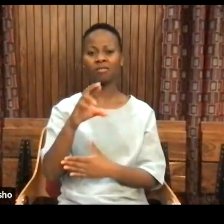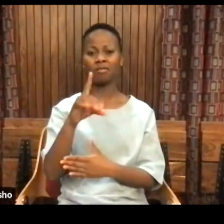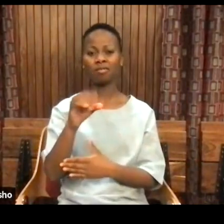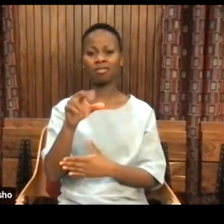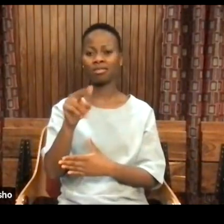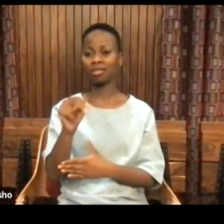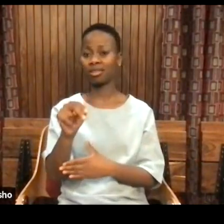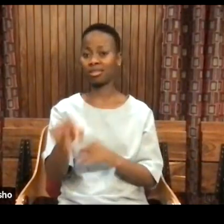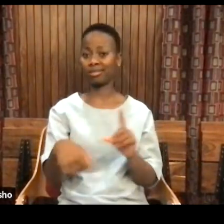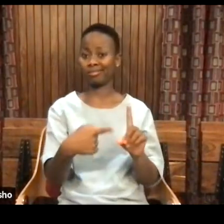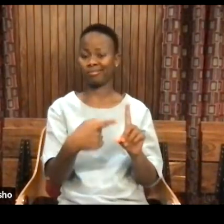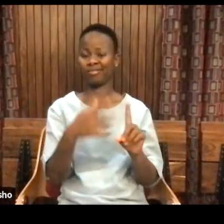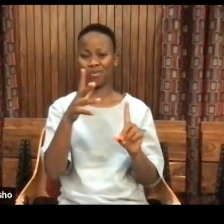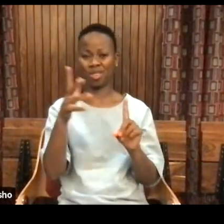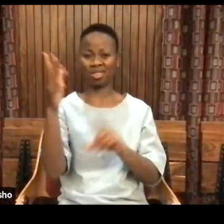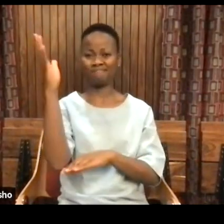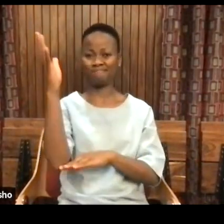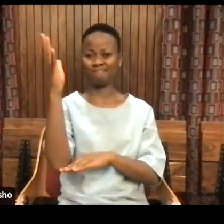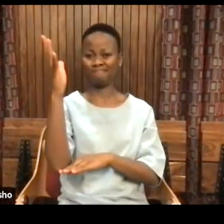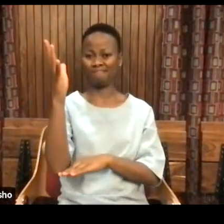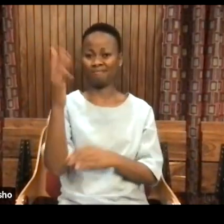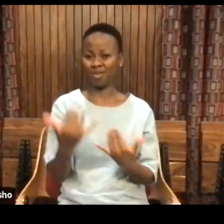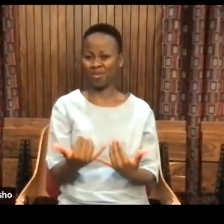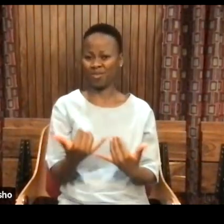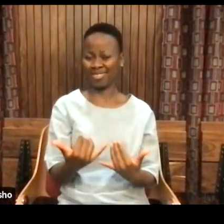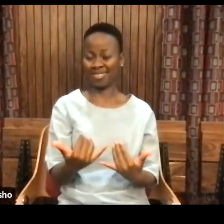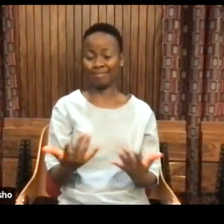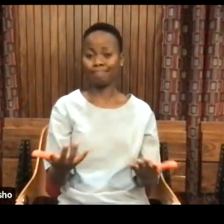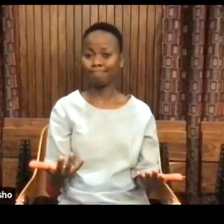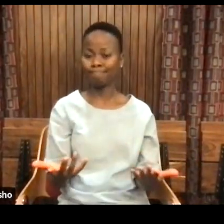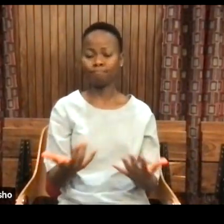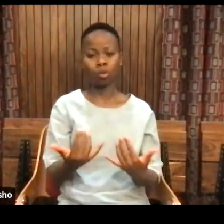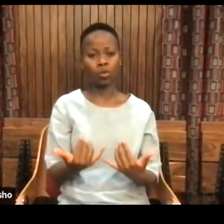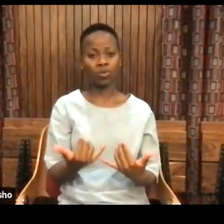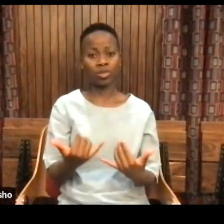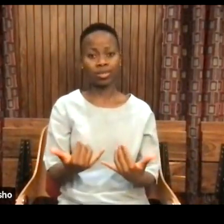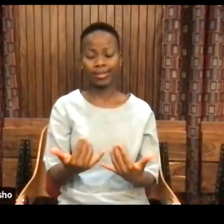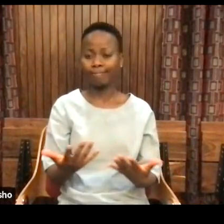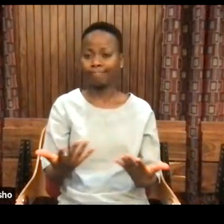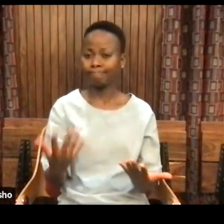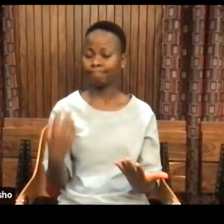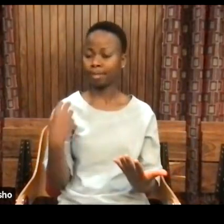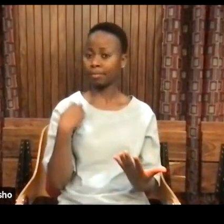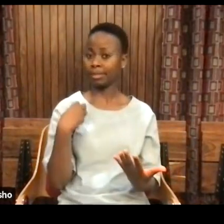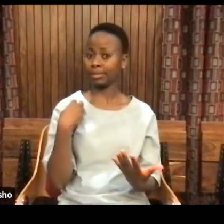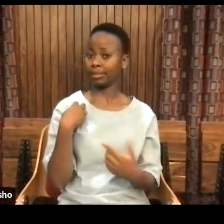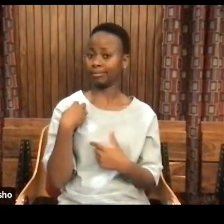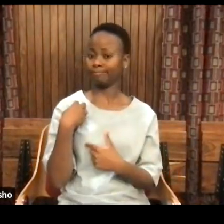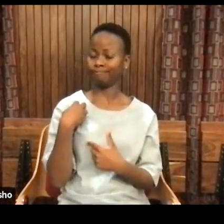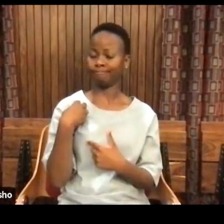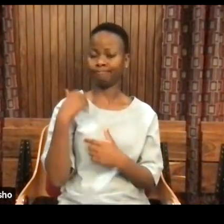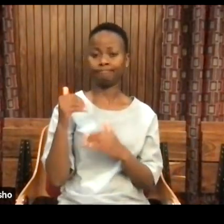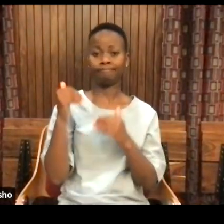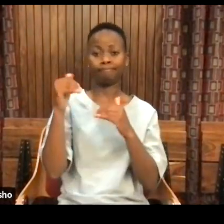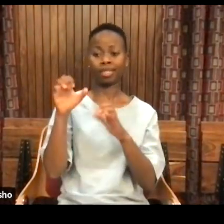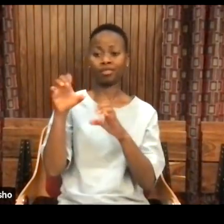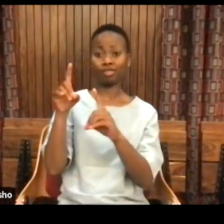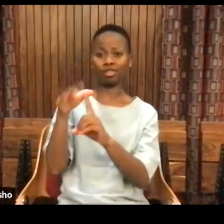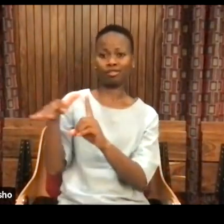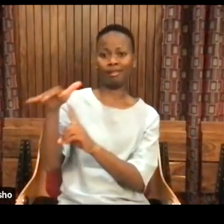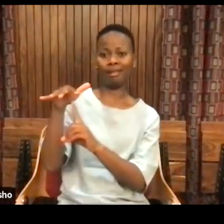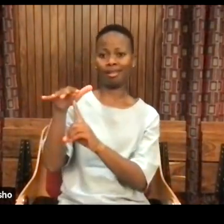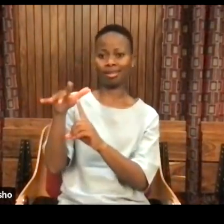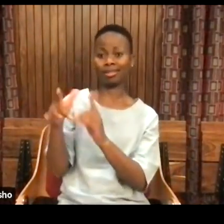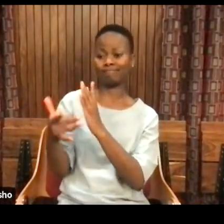the parting shots. We come at a time when the Minister of Higher Education and Technology